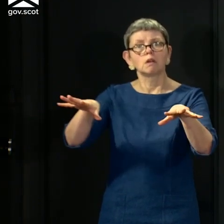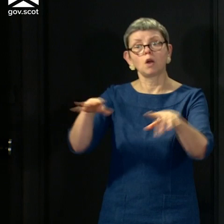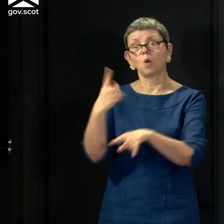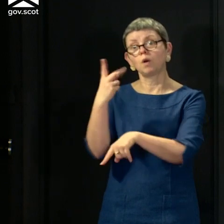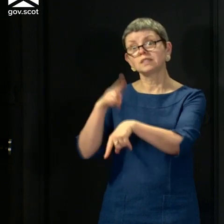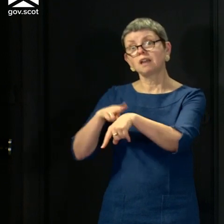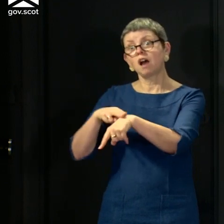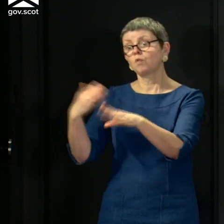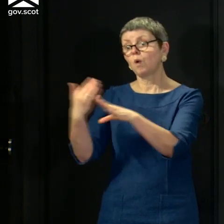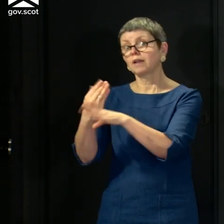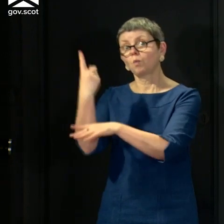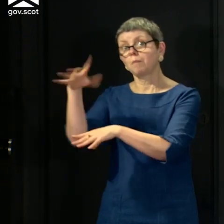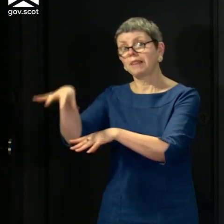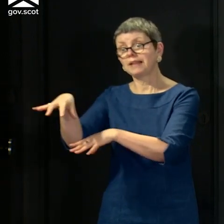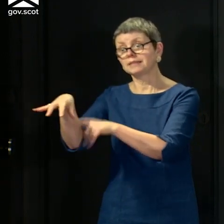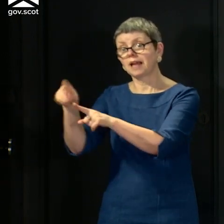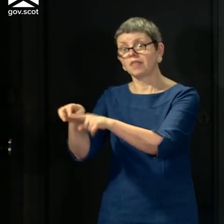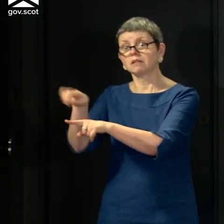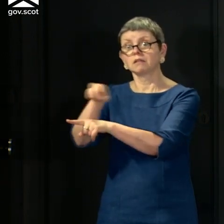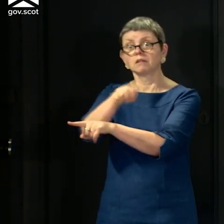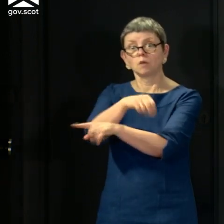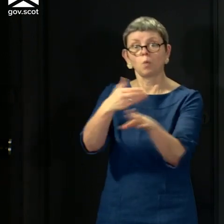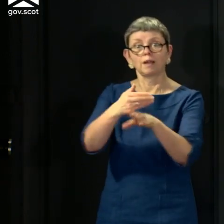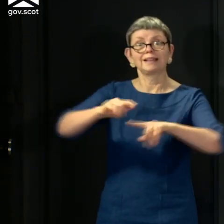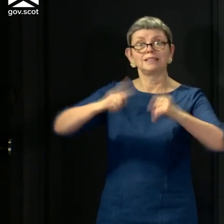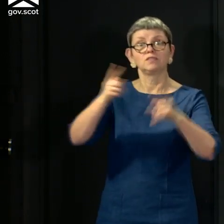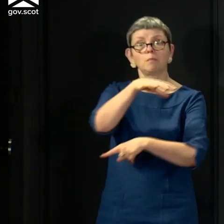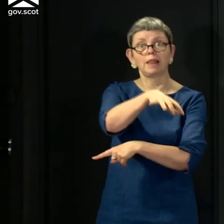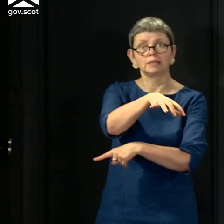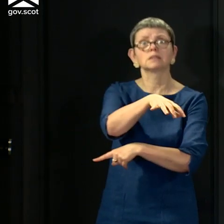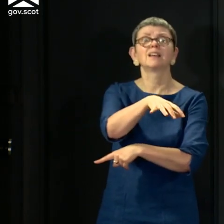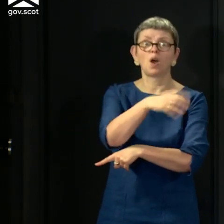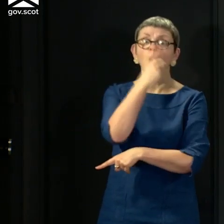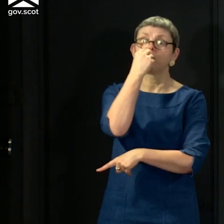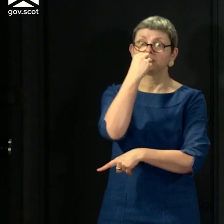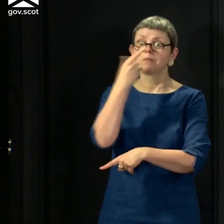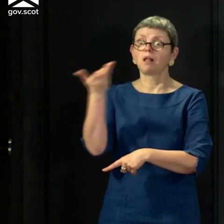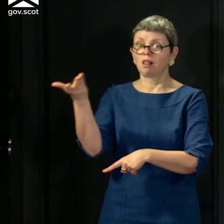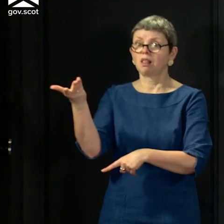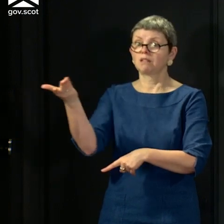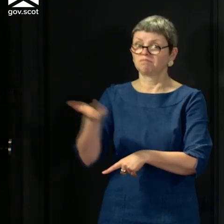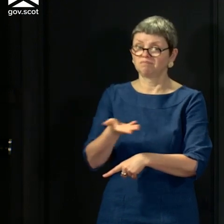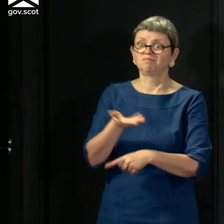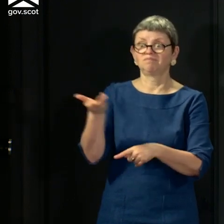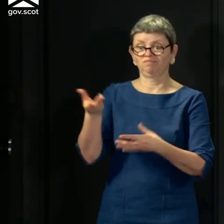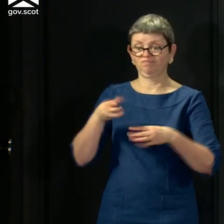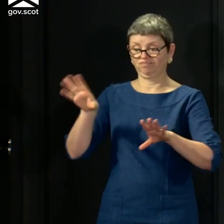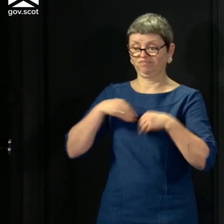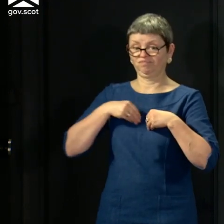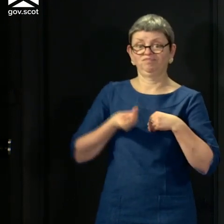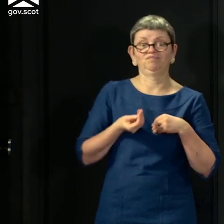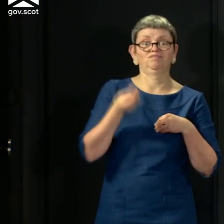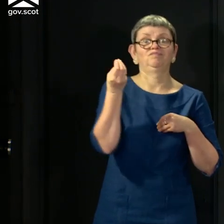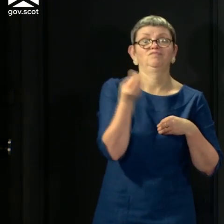chain where the virus can transmit, which is why it's important that we are looking at this in terms of linked